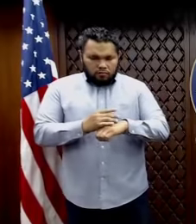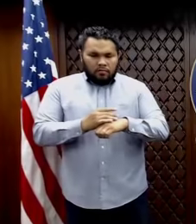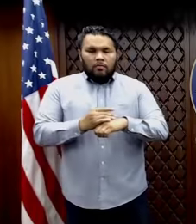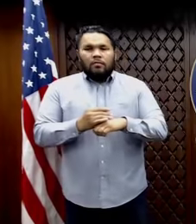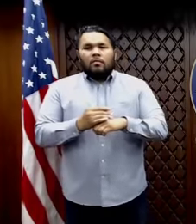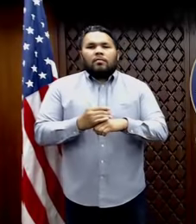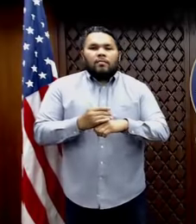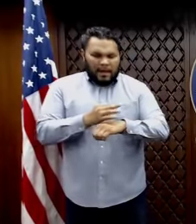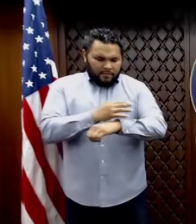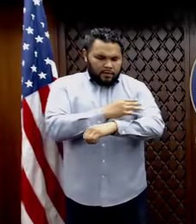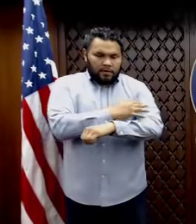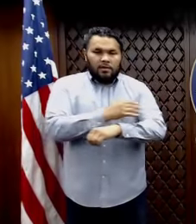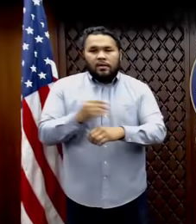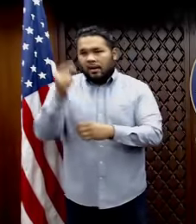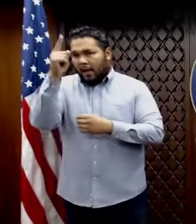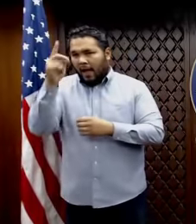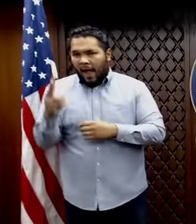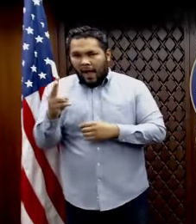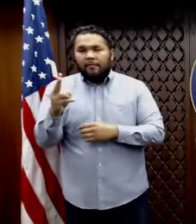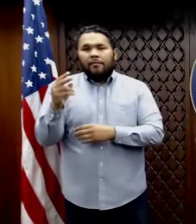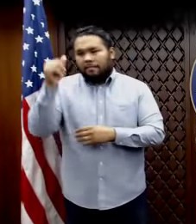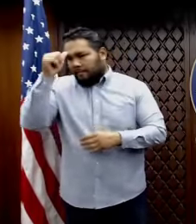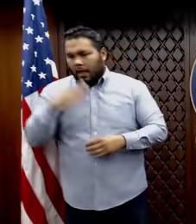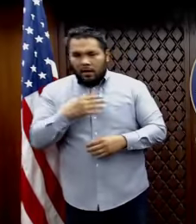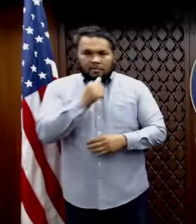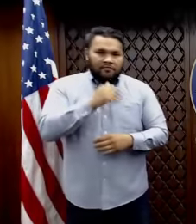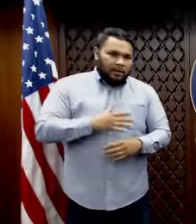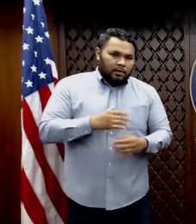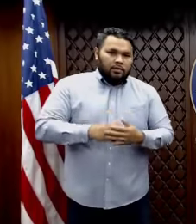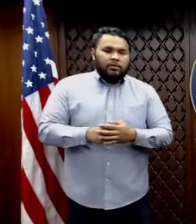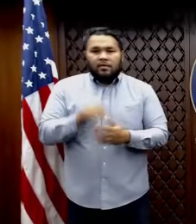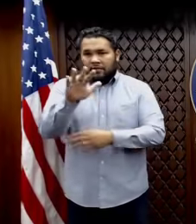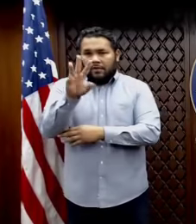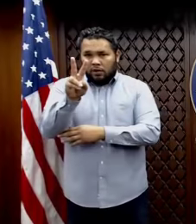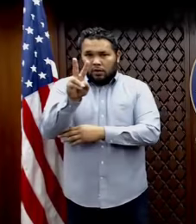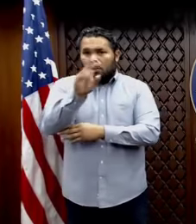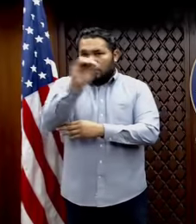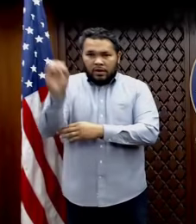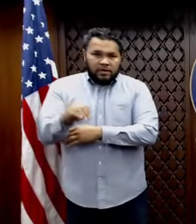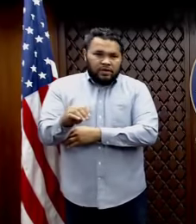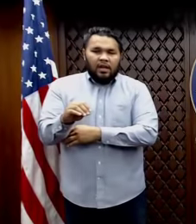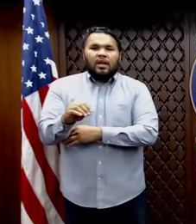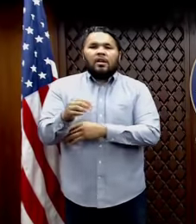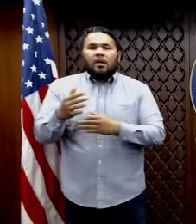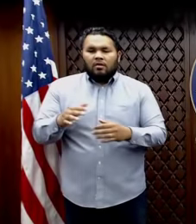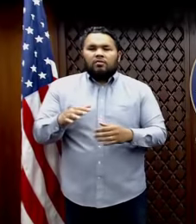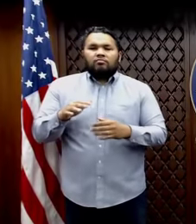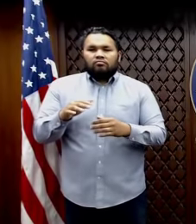About half are male, half are female. 52% are stable. 32% are hospitalized.